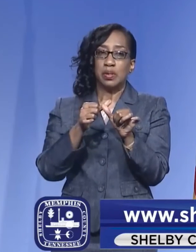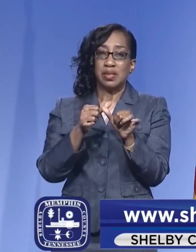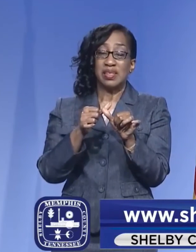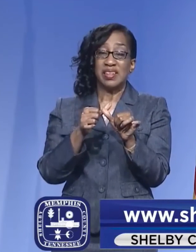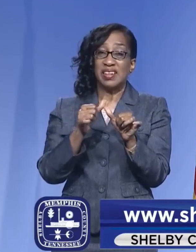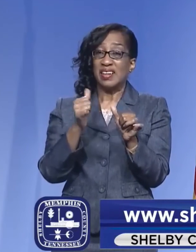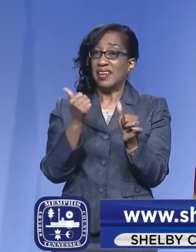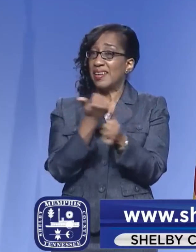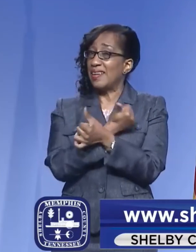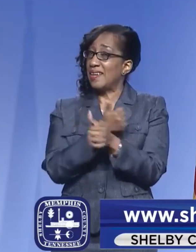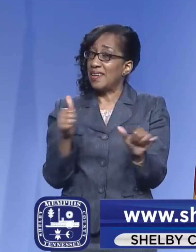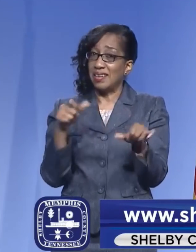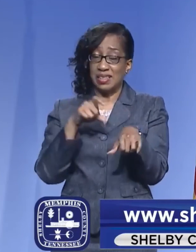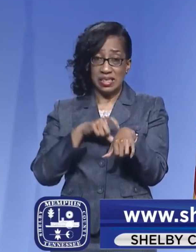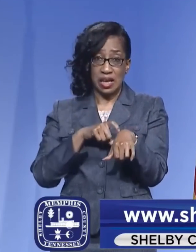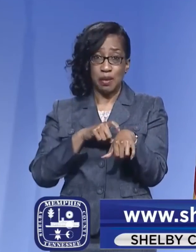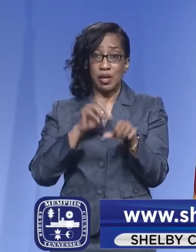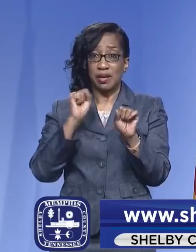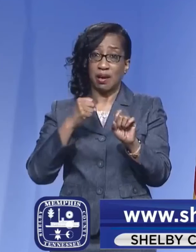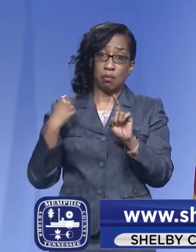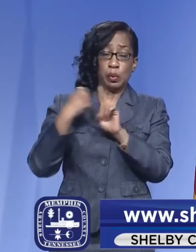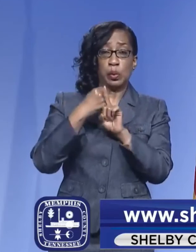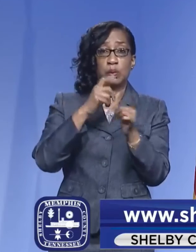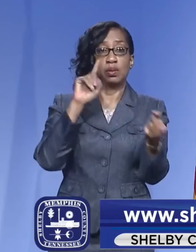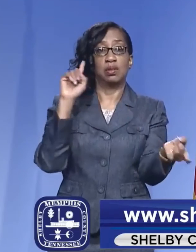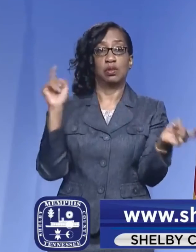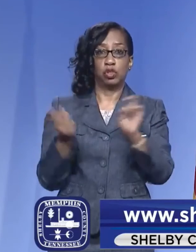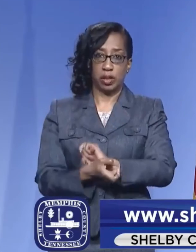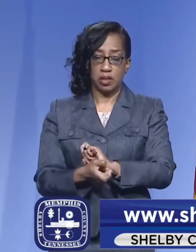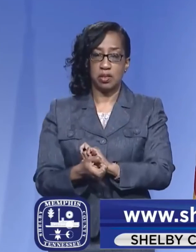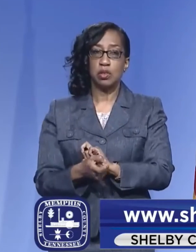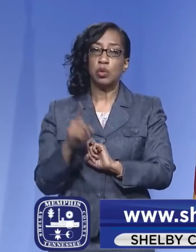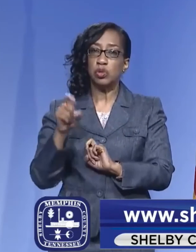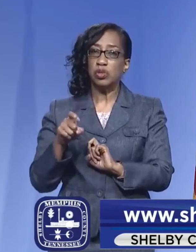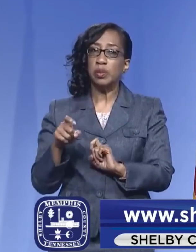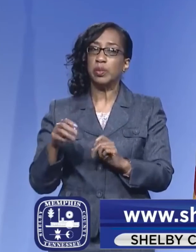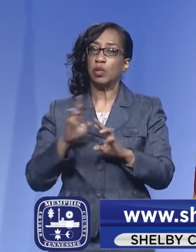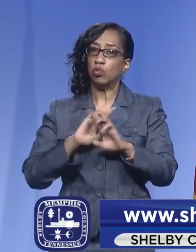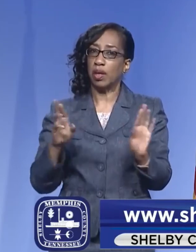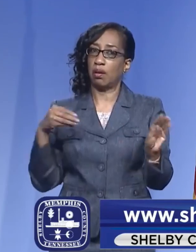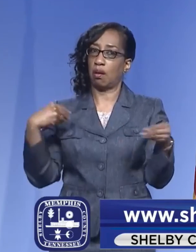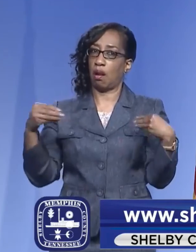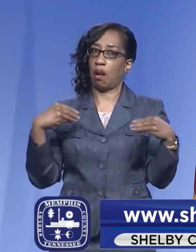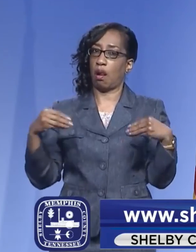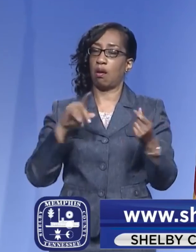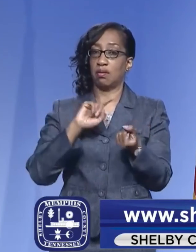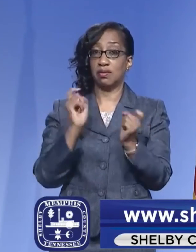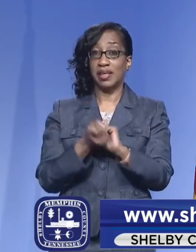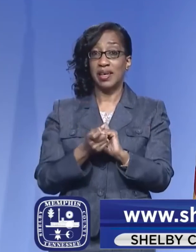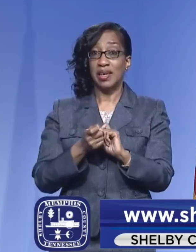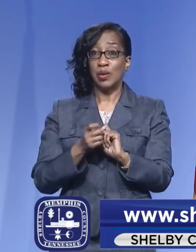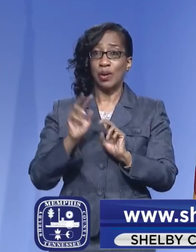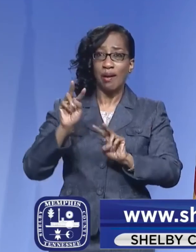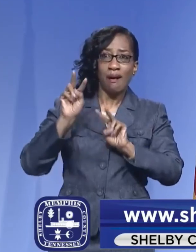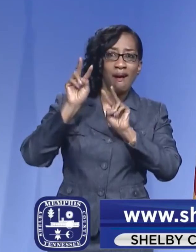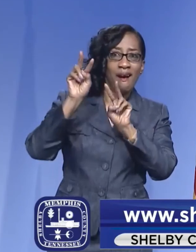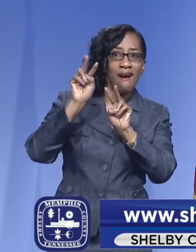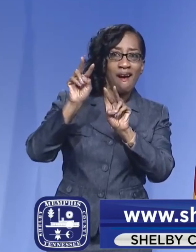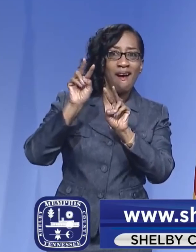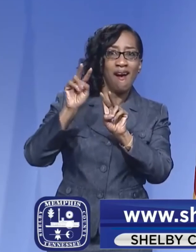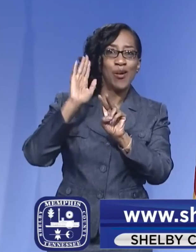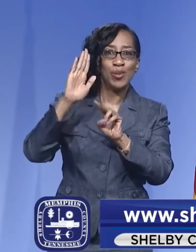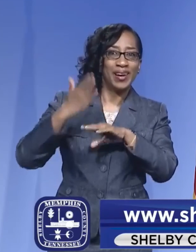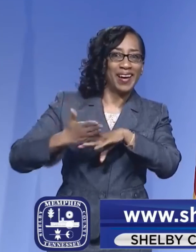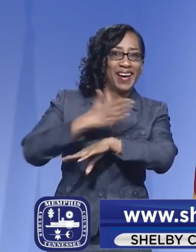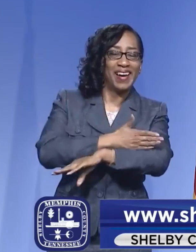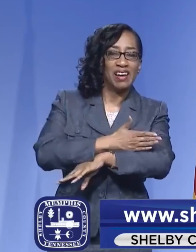change and we all should always be prepared to make adjustments there's light at the end of the tunnel but we still have a long way to